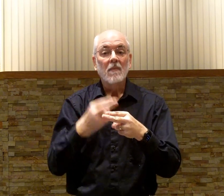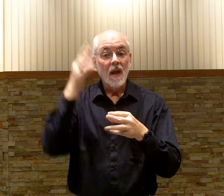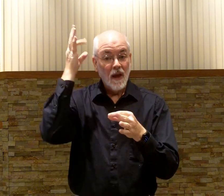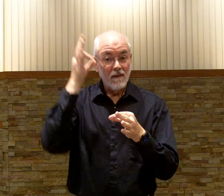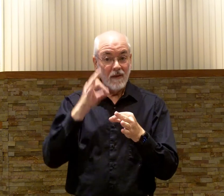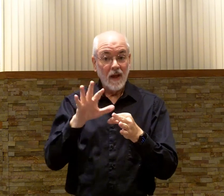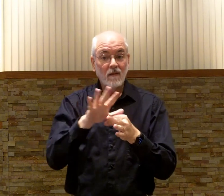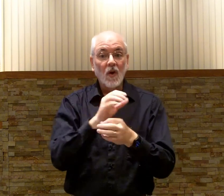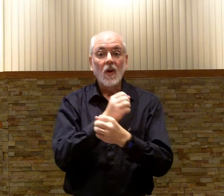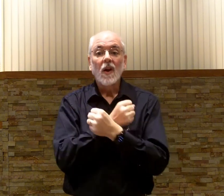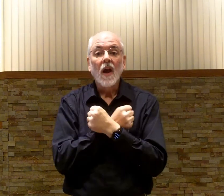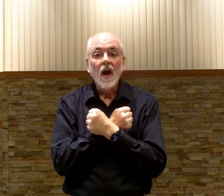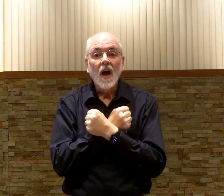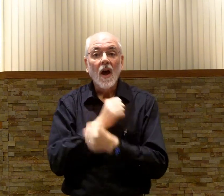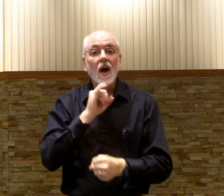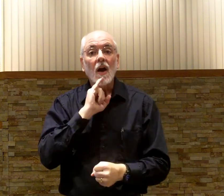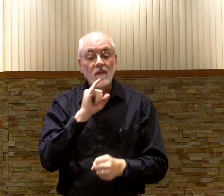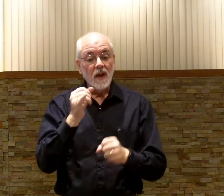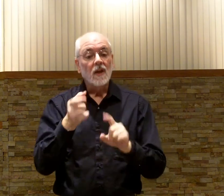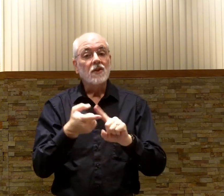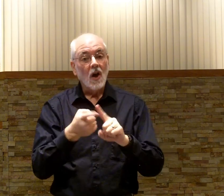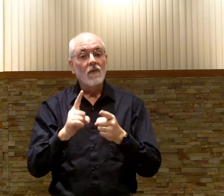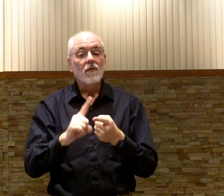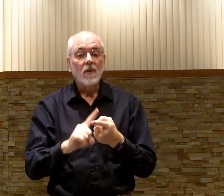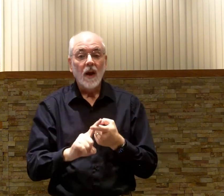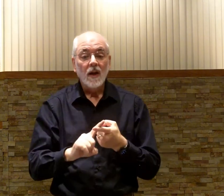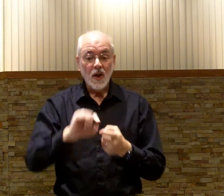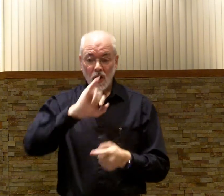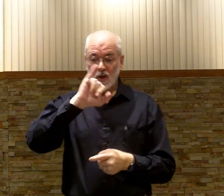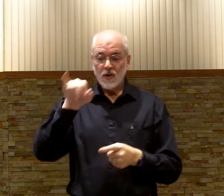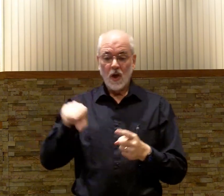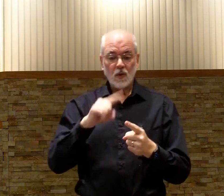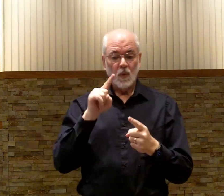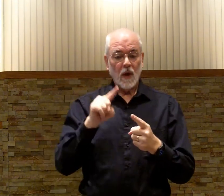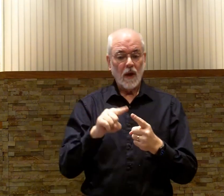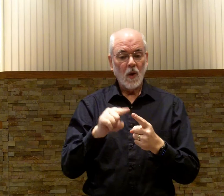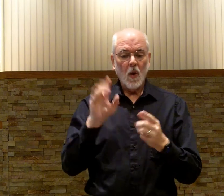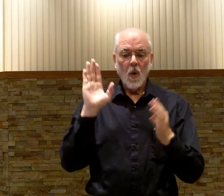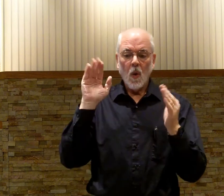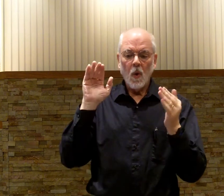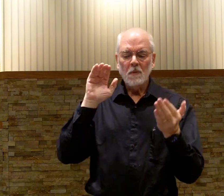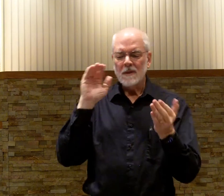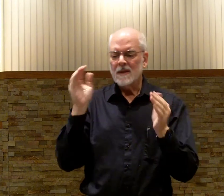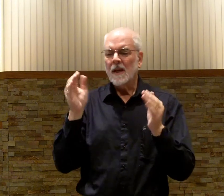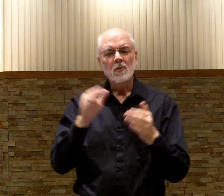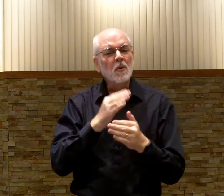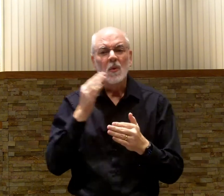Faithful love is a friend Just when hope seems to